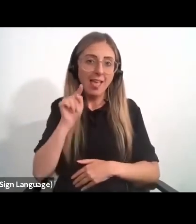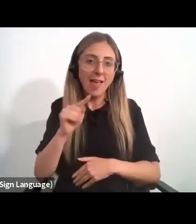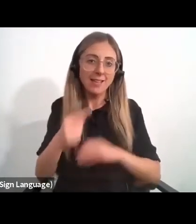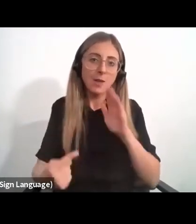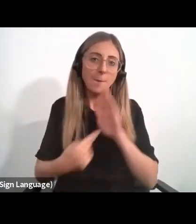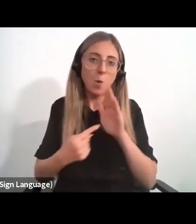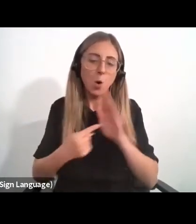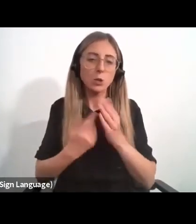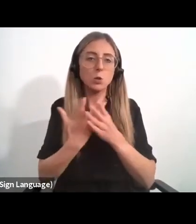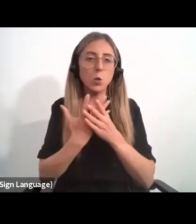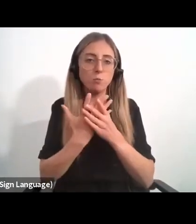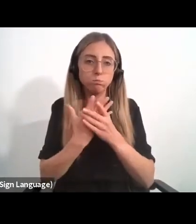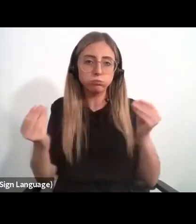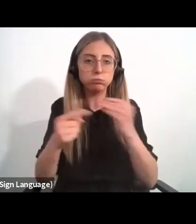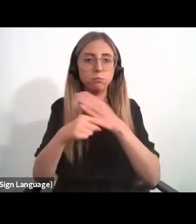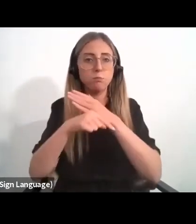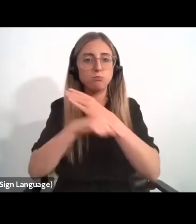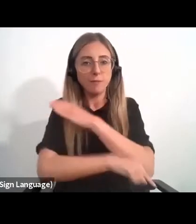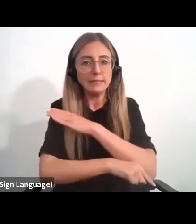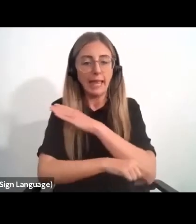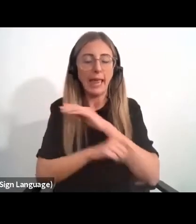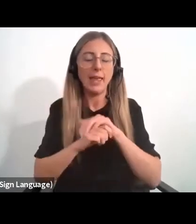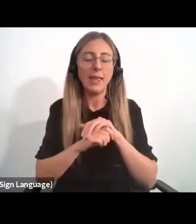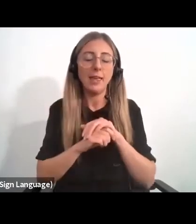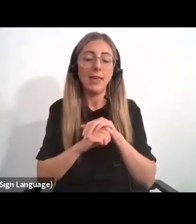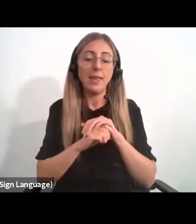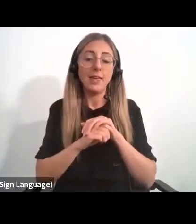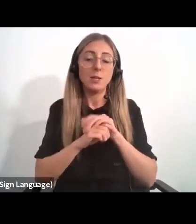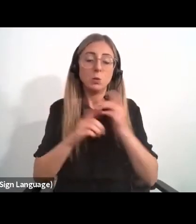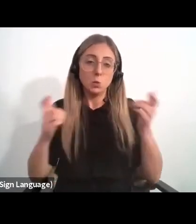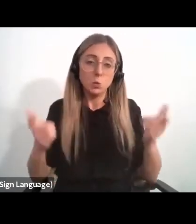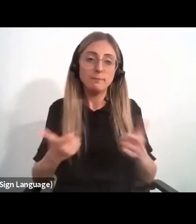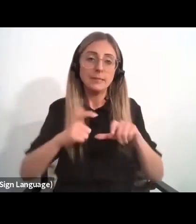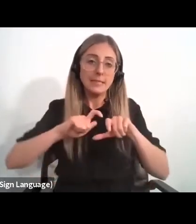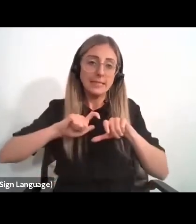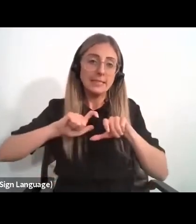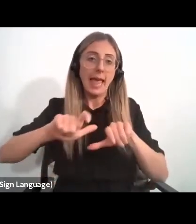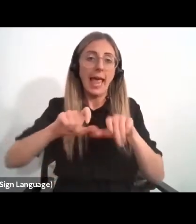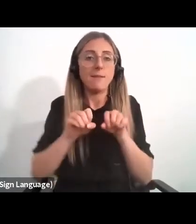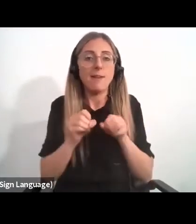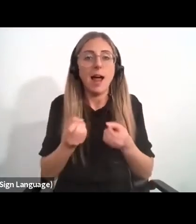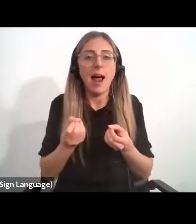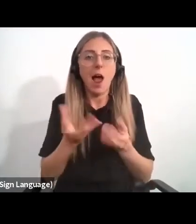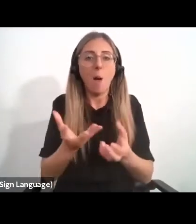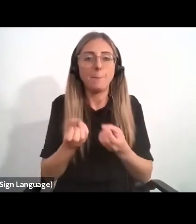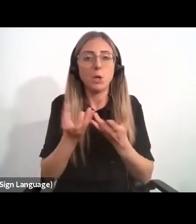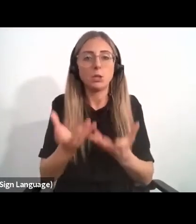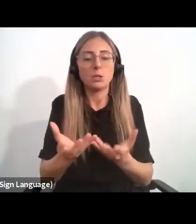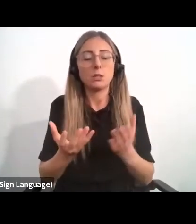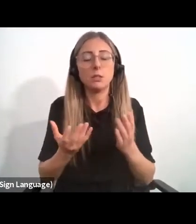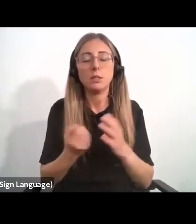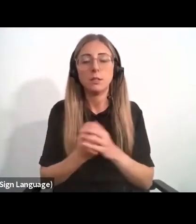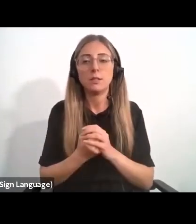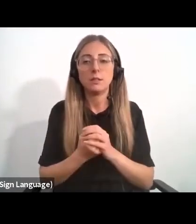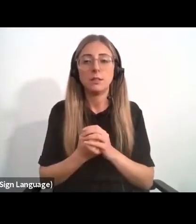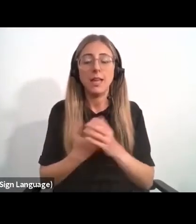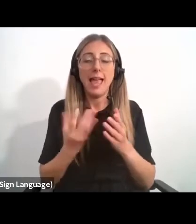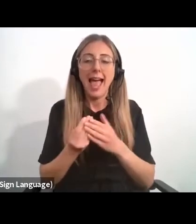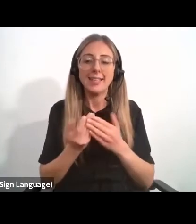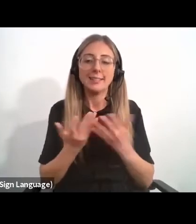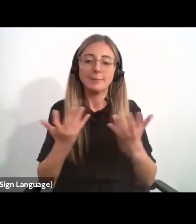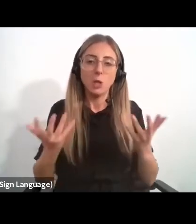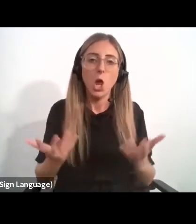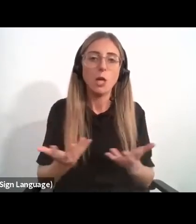poverty, improving productivity, sustaining the growth of outputs, M-COPPA, industrial outputs, and nurturing